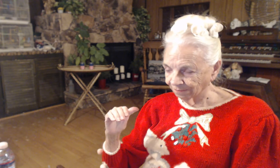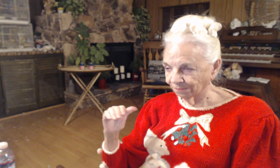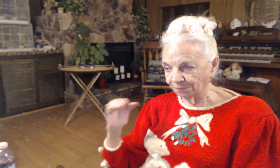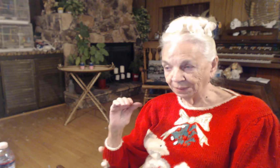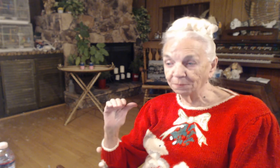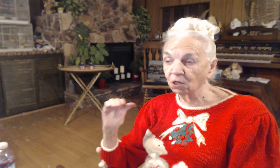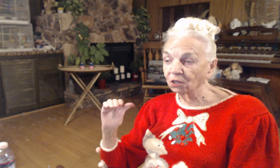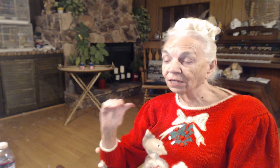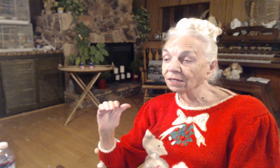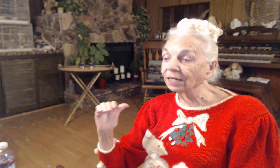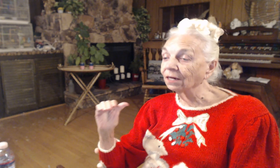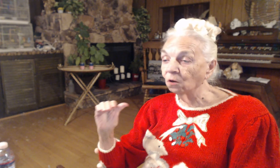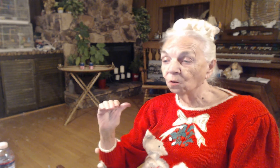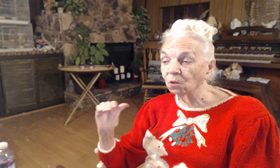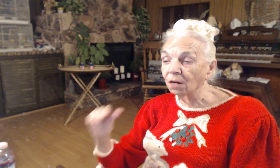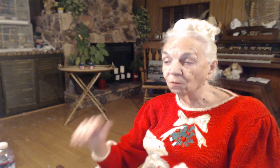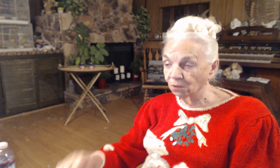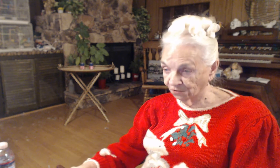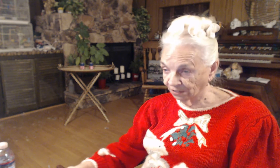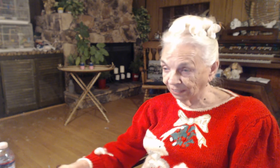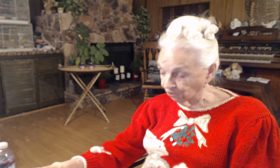People aren't going to get a whole lot once they get you.